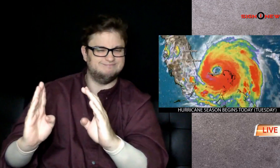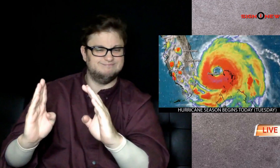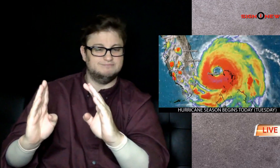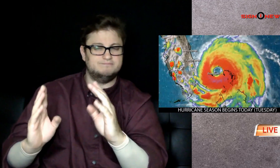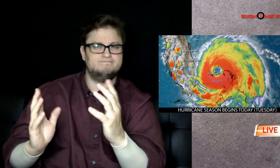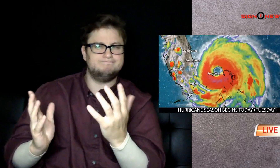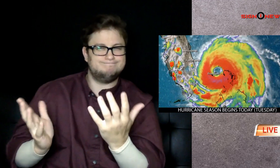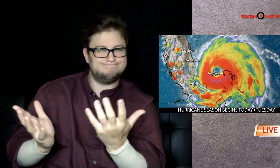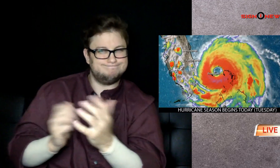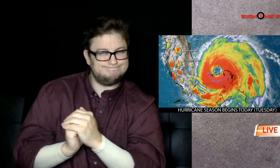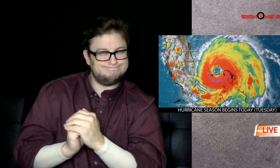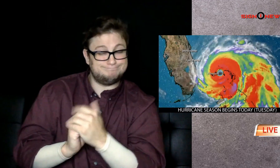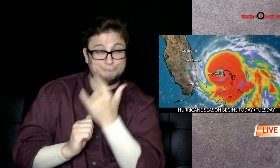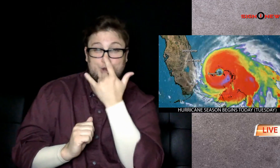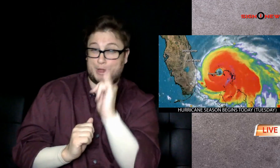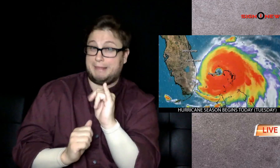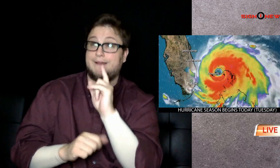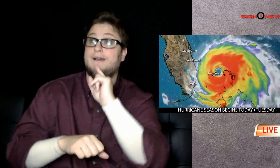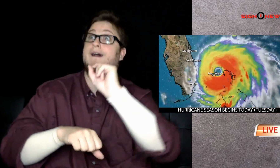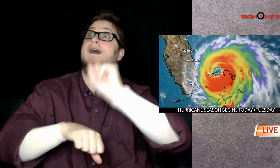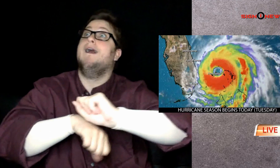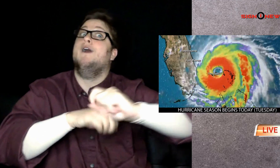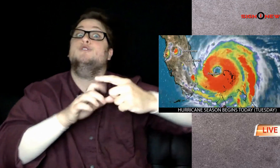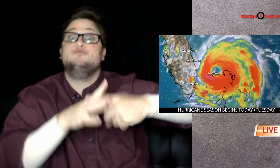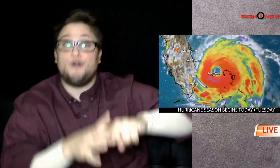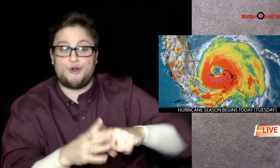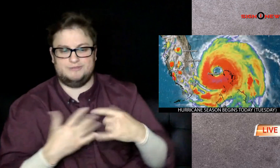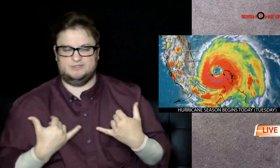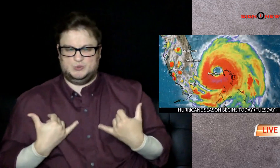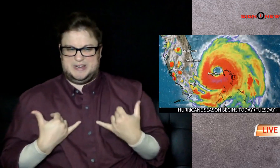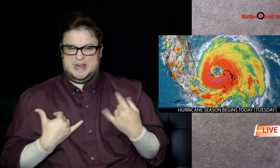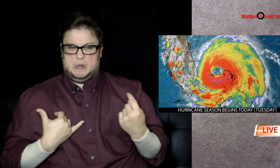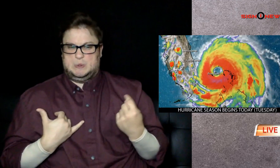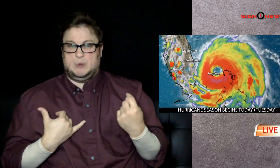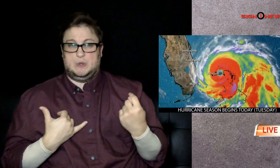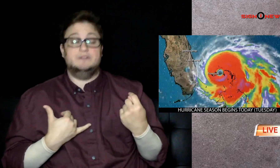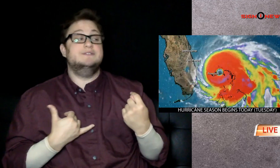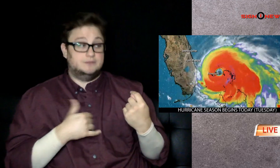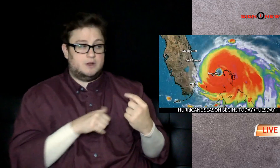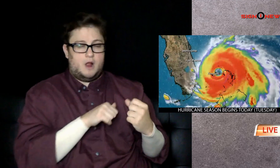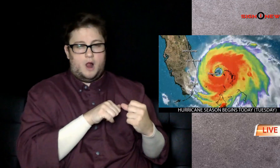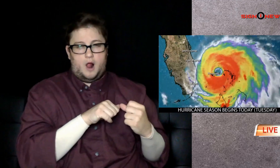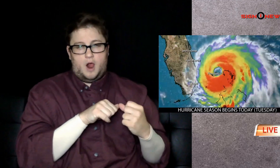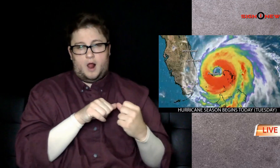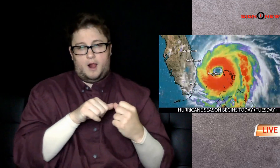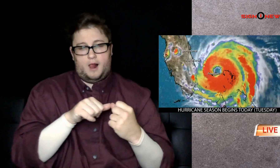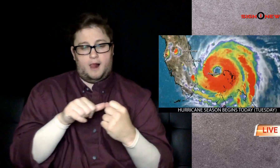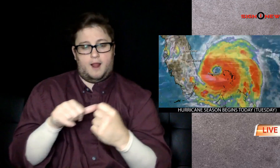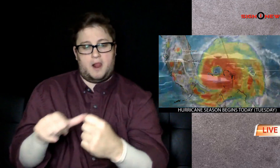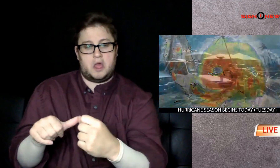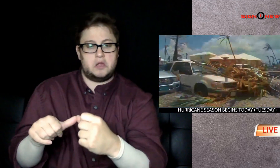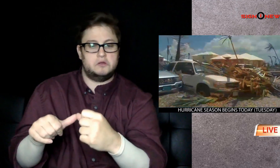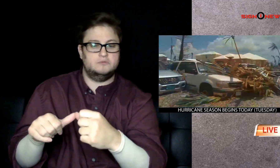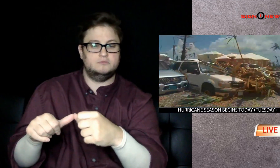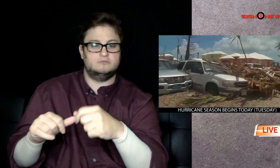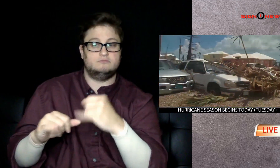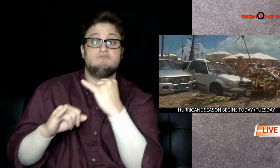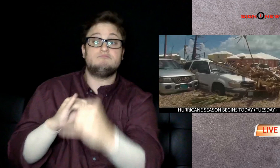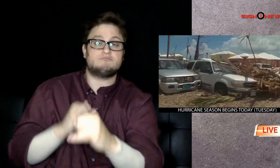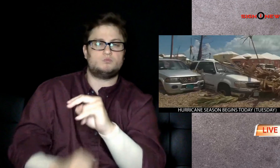The experts say the 2021 hurricane season, which officially starts today, Tuesday,